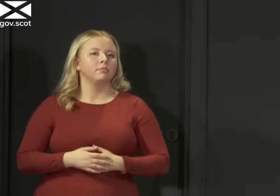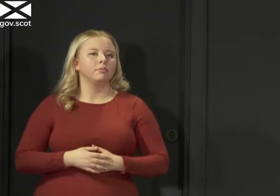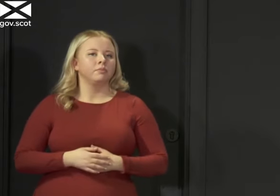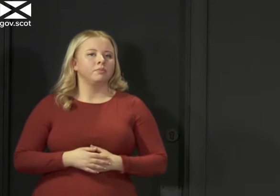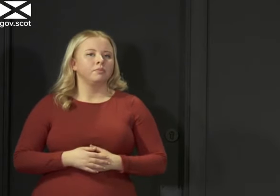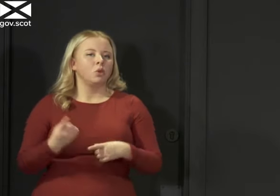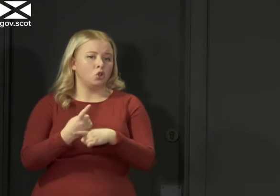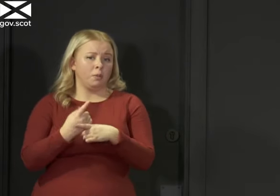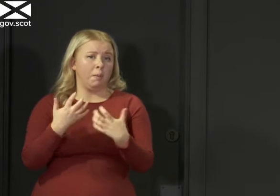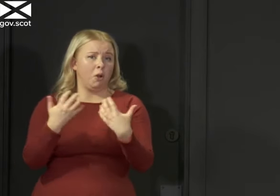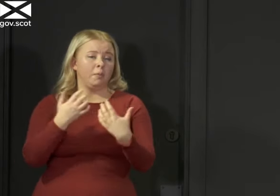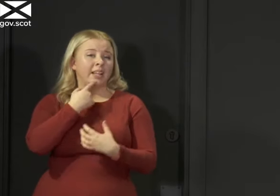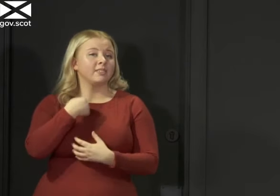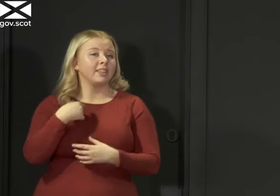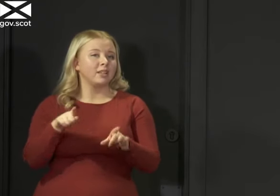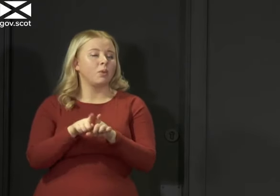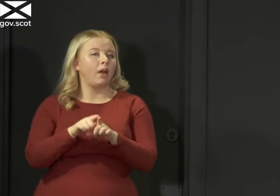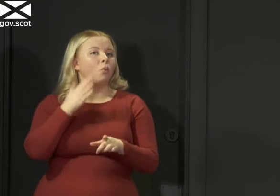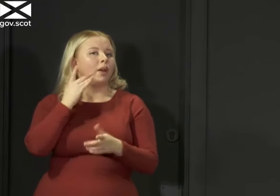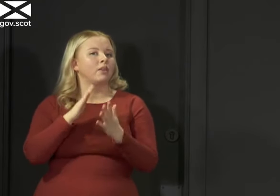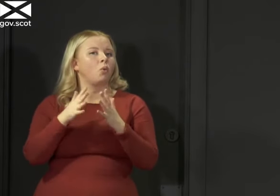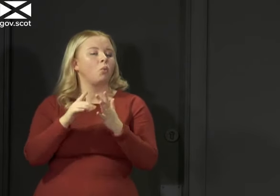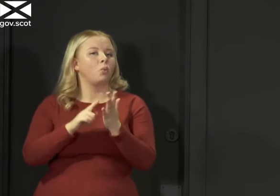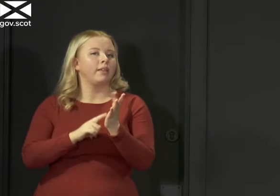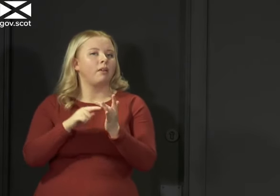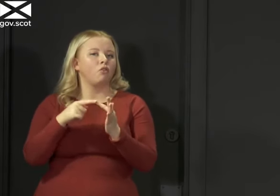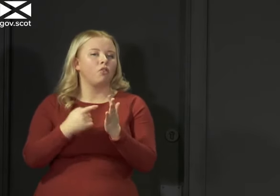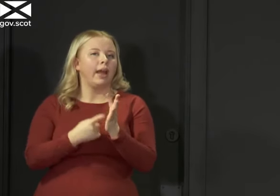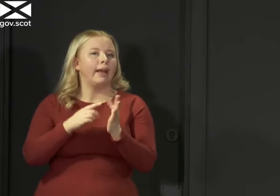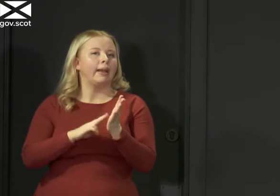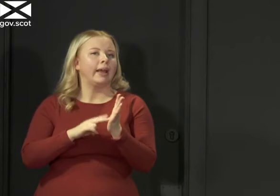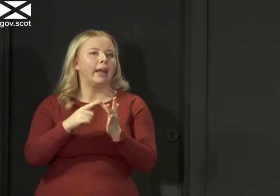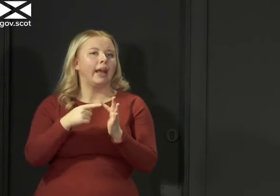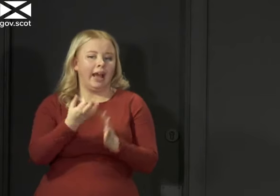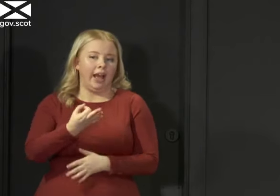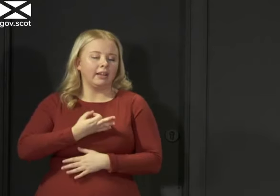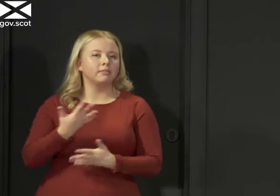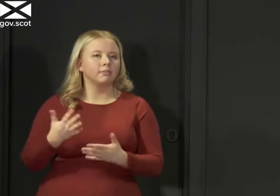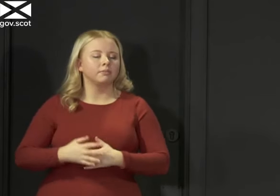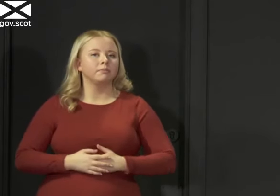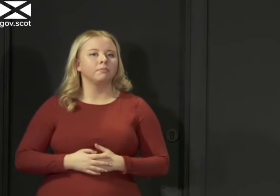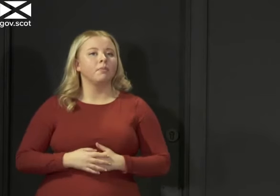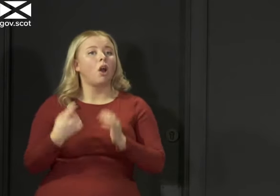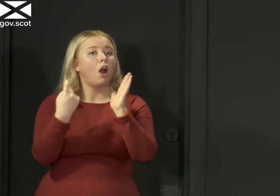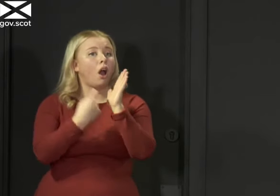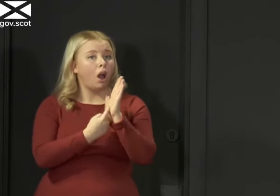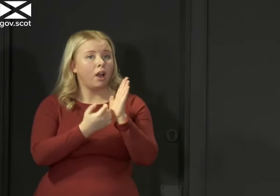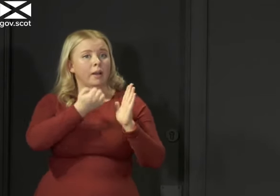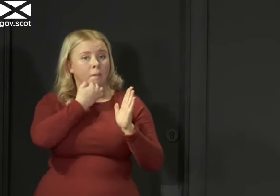bit about this in Parliament yesterday, when I think Willie Rennie asked me a question. The R number is important,